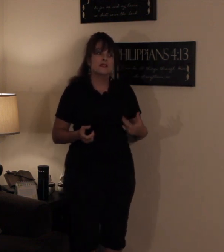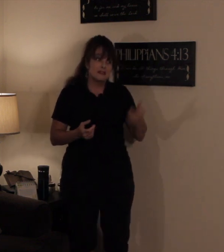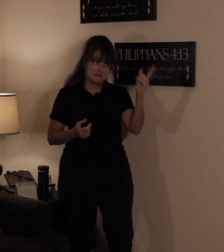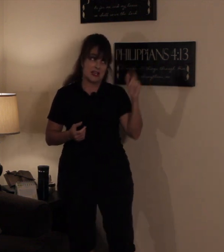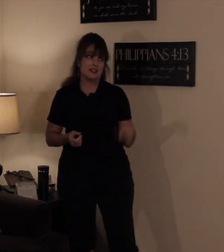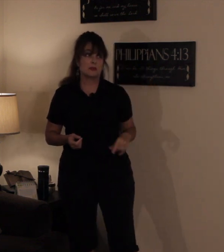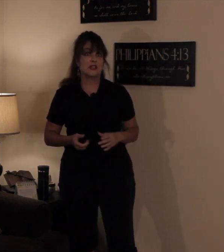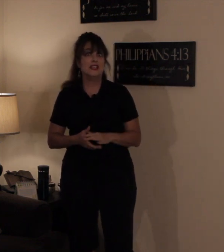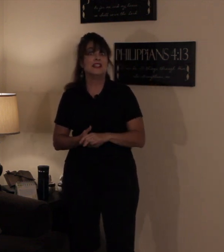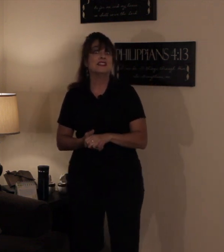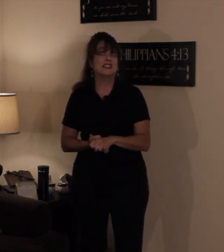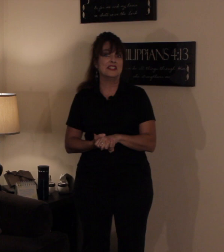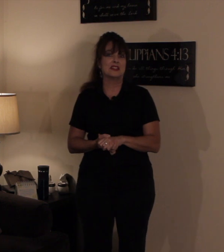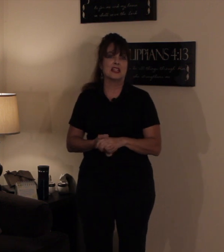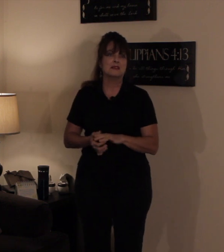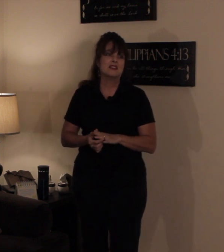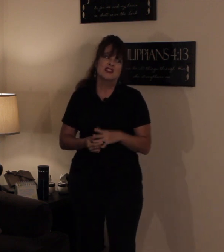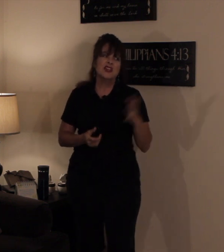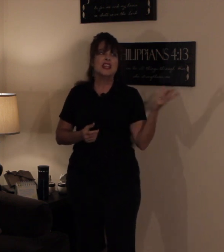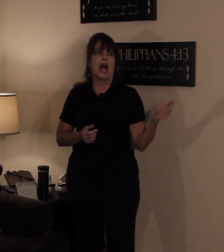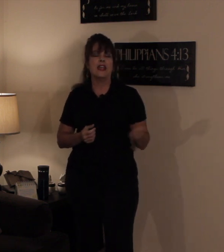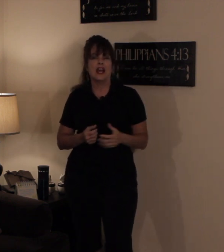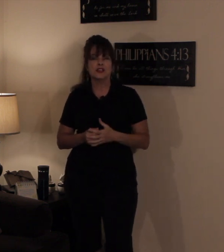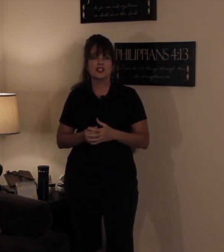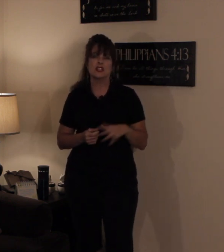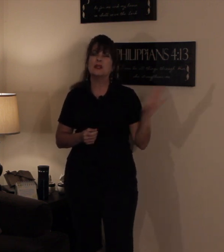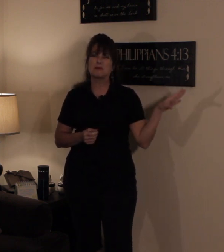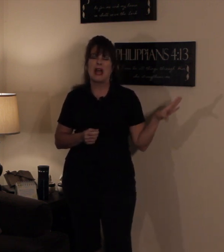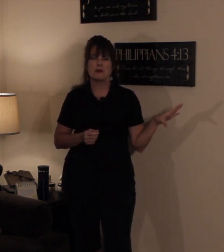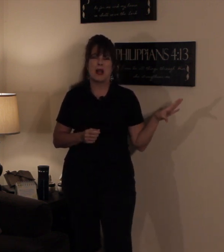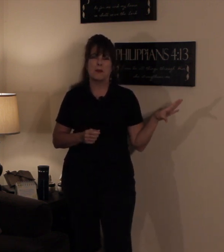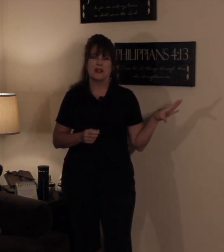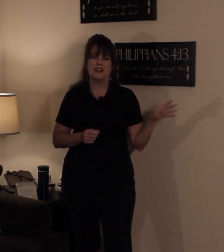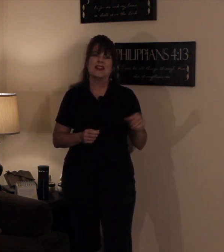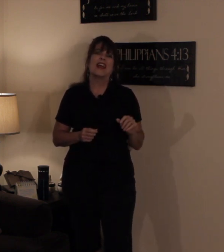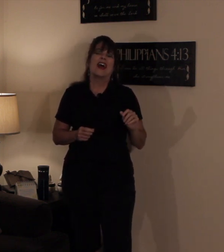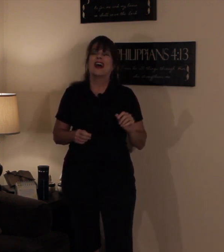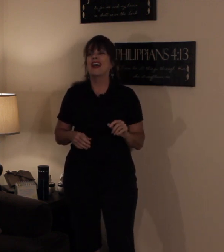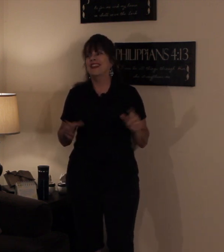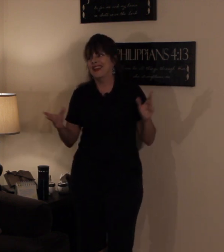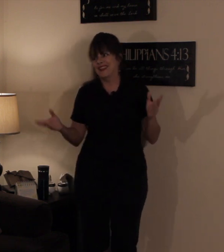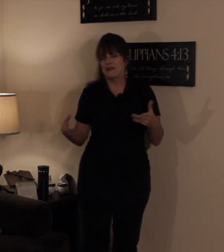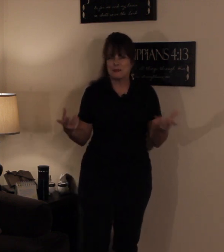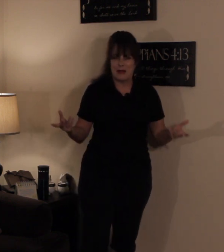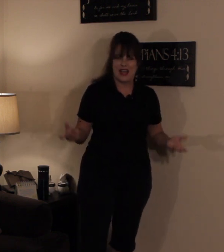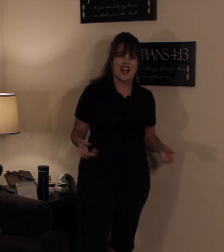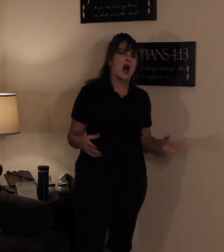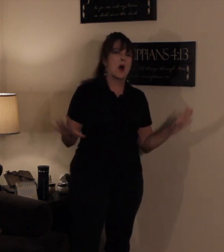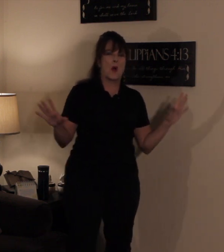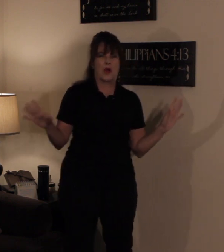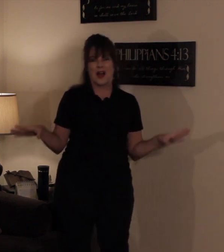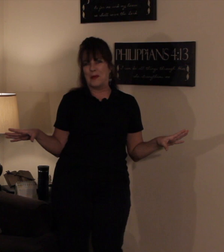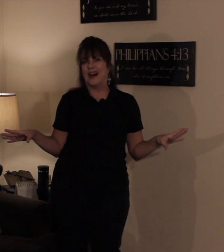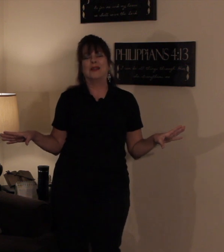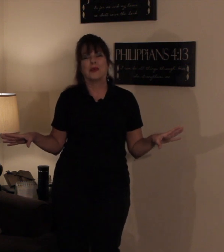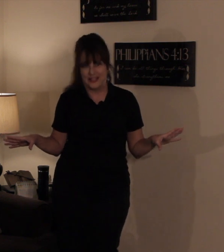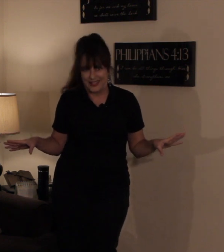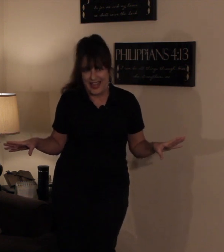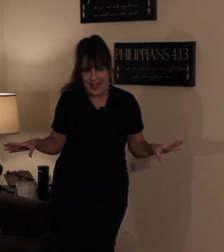that looks pretty good, doesn't it? And you're like, well, yeah, yeah, sure it does, but it's private property. And then they respond back, oh, come on, really now?